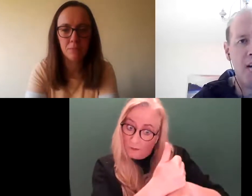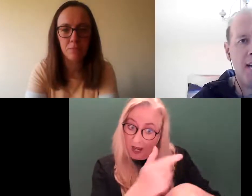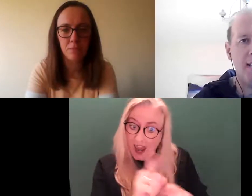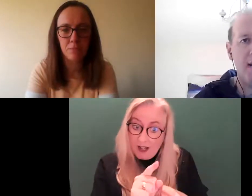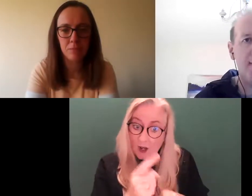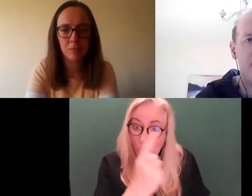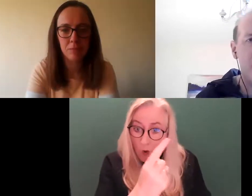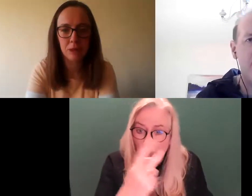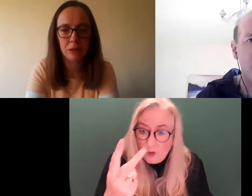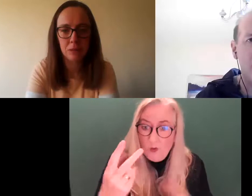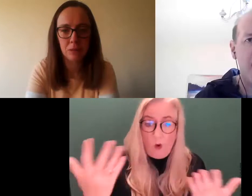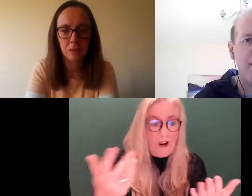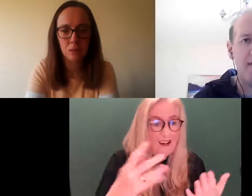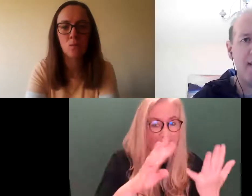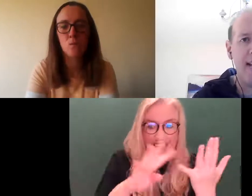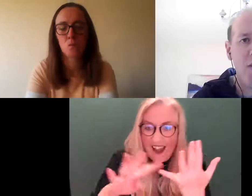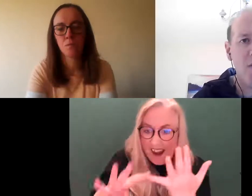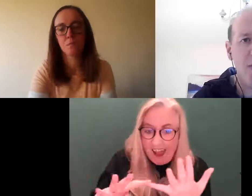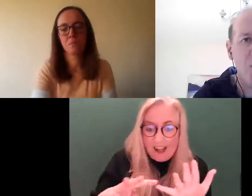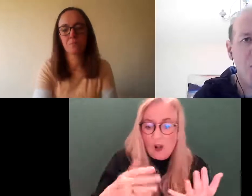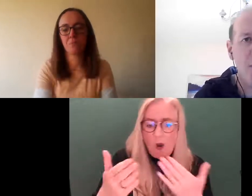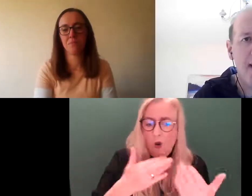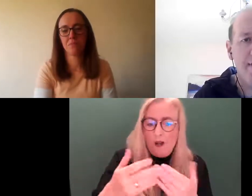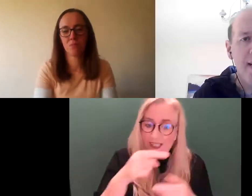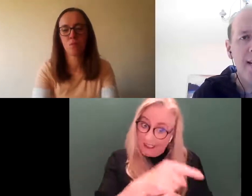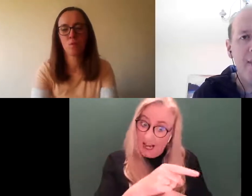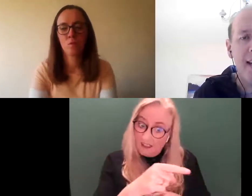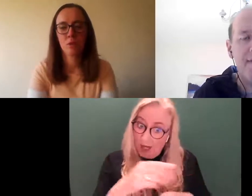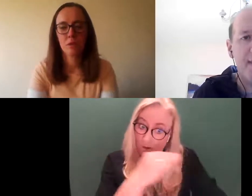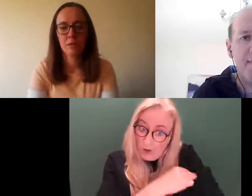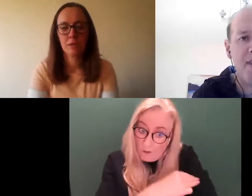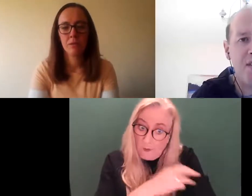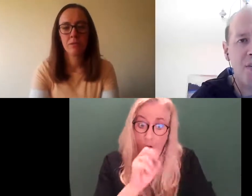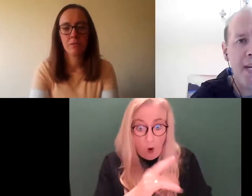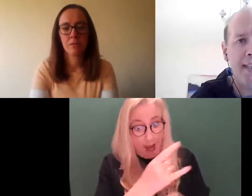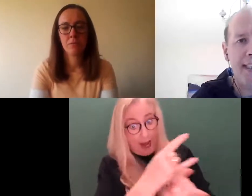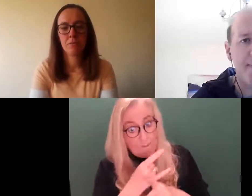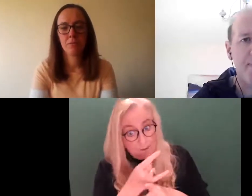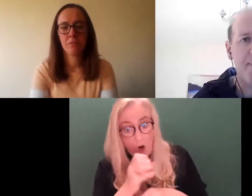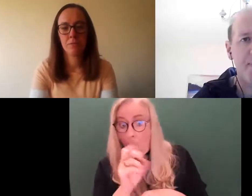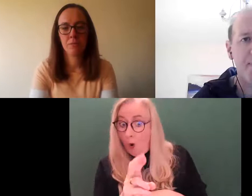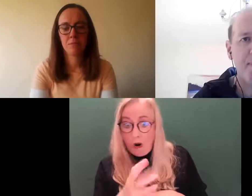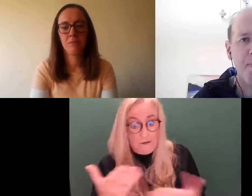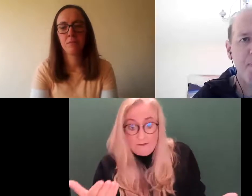999 for a person who's deaf, is that also an issue or do they have provisions in place?